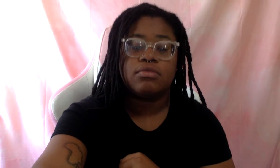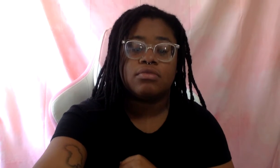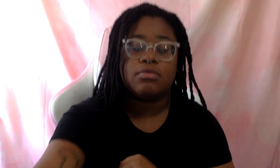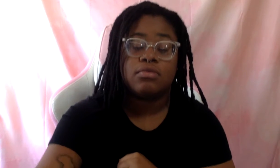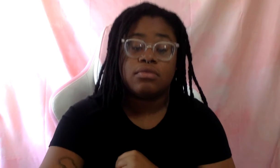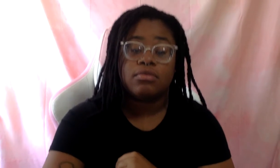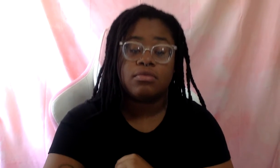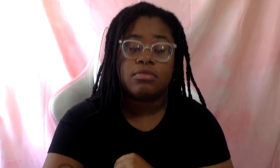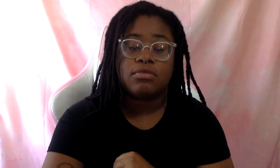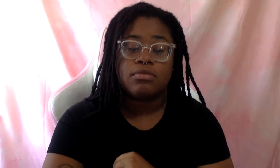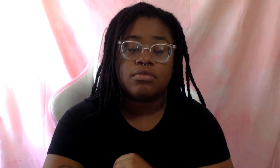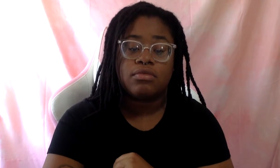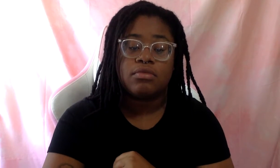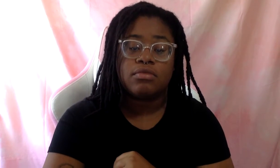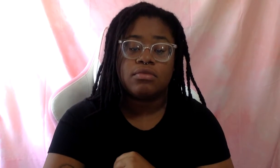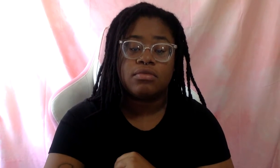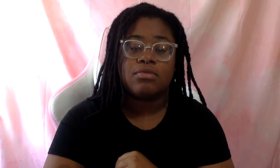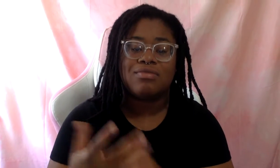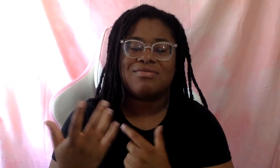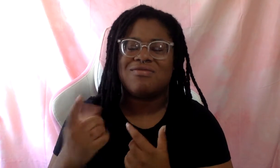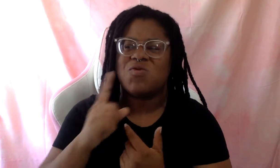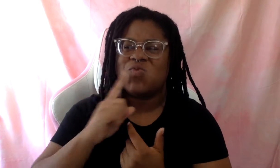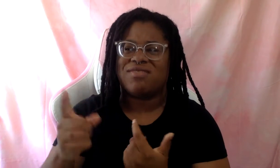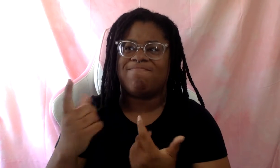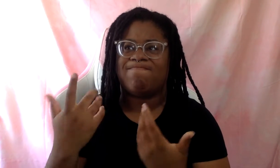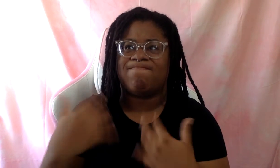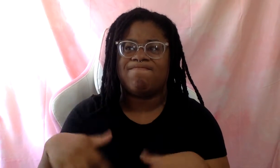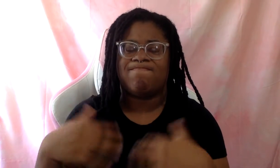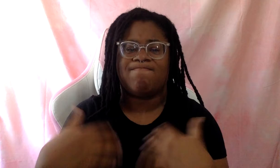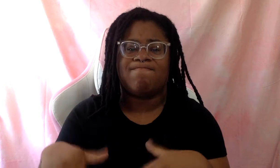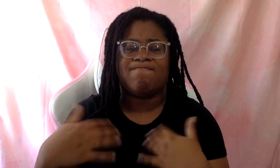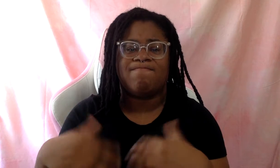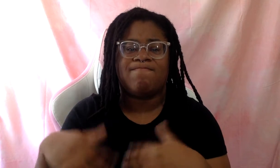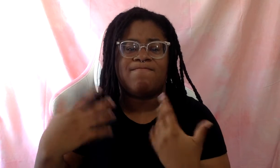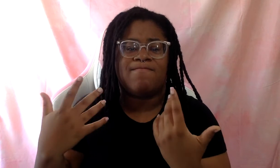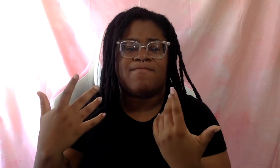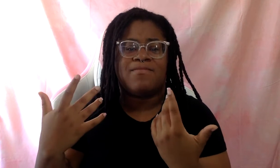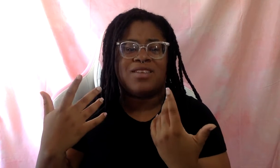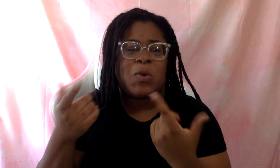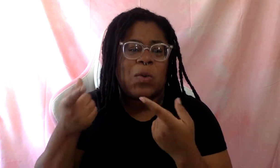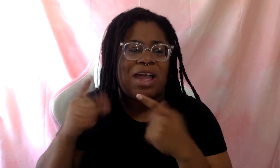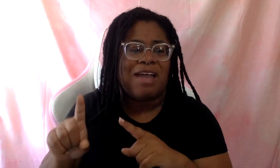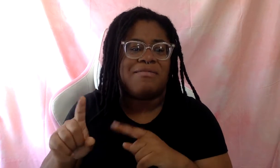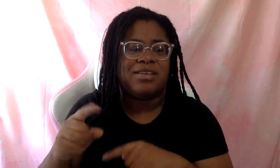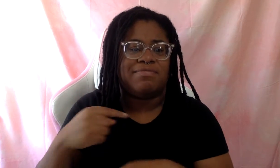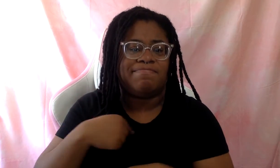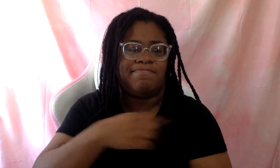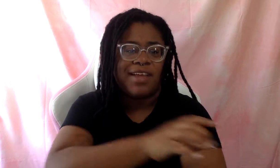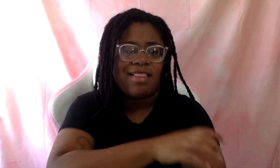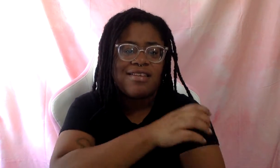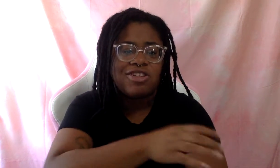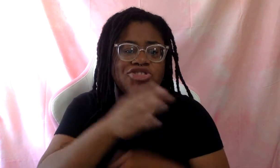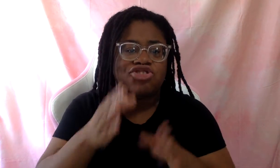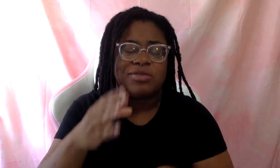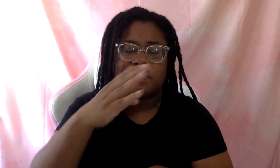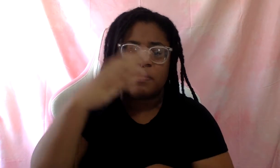and so there's a heavy lift that comes with being a black clinician when you're working with, um,